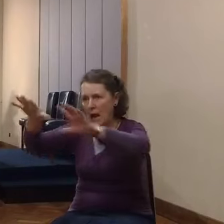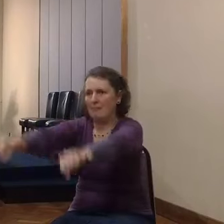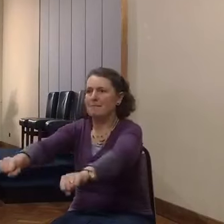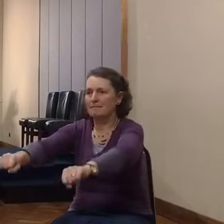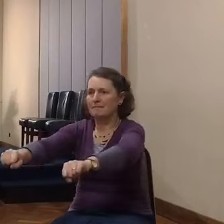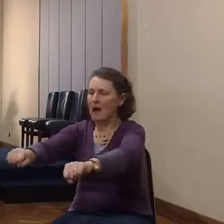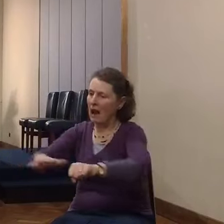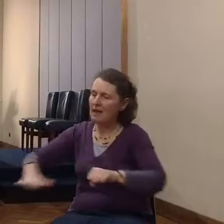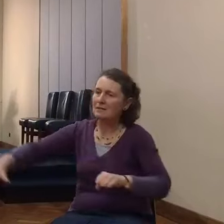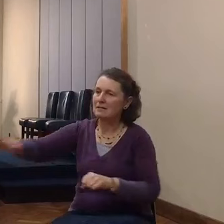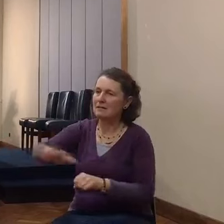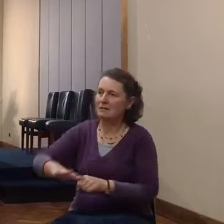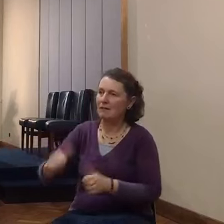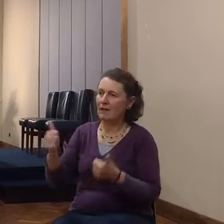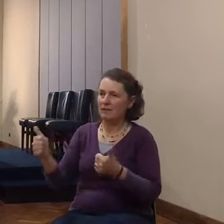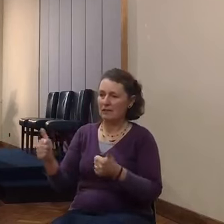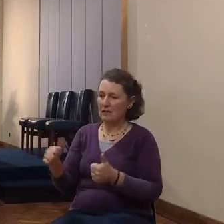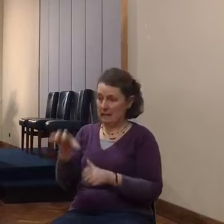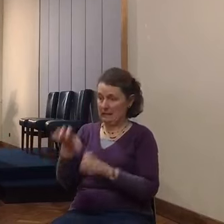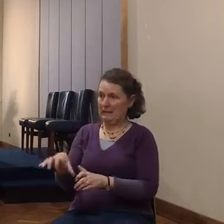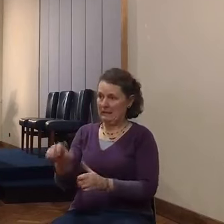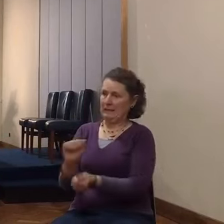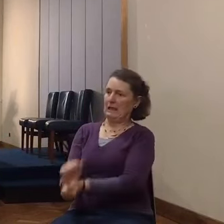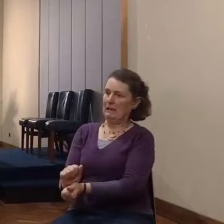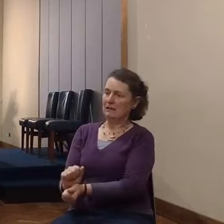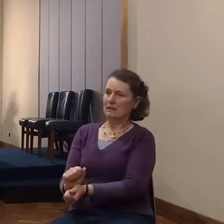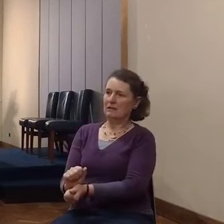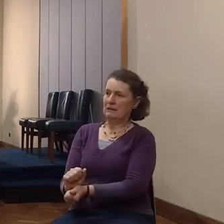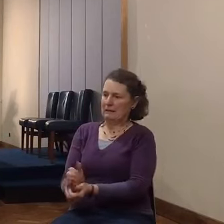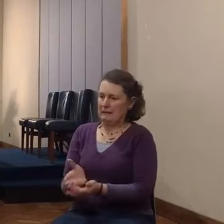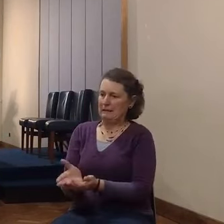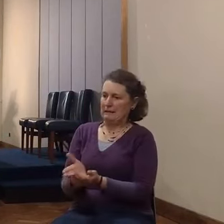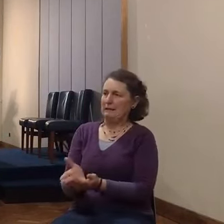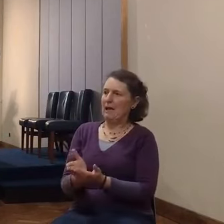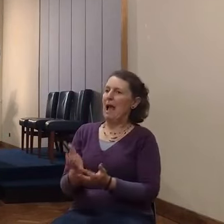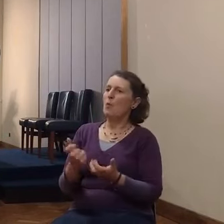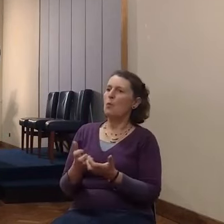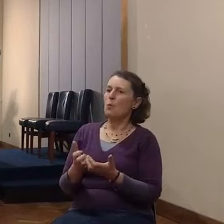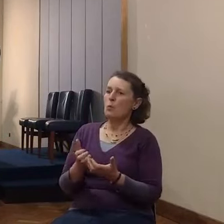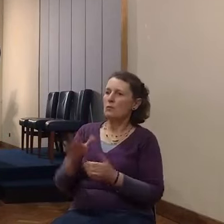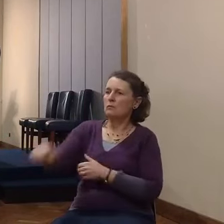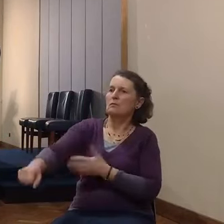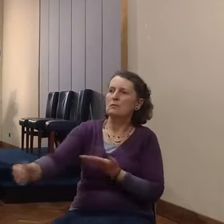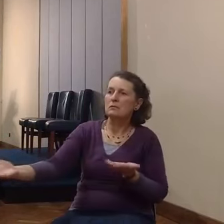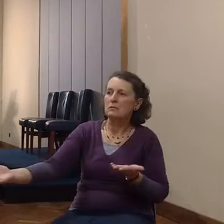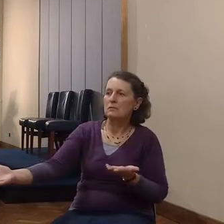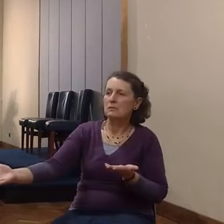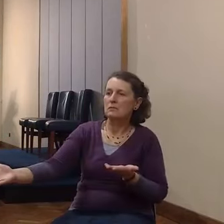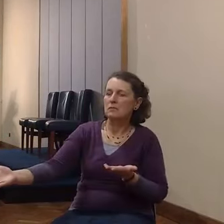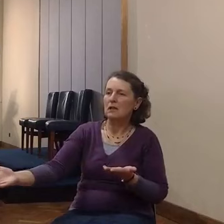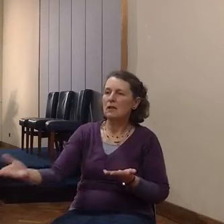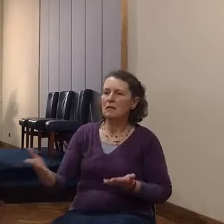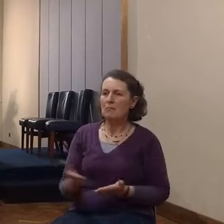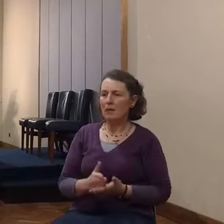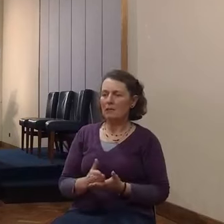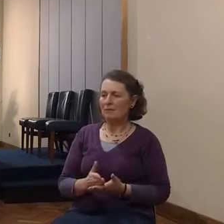works out. It's a great pivotal moment, and here we are talking about one family and a scarlet